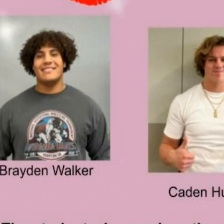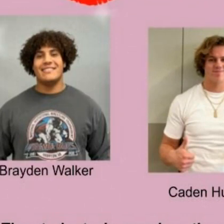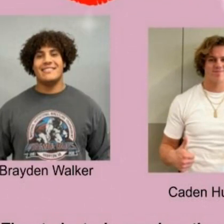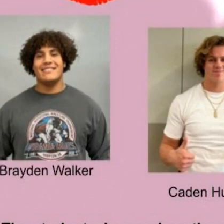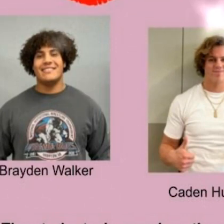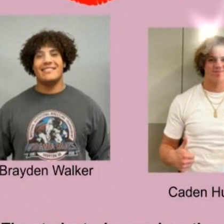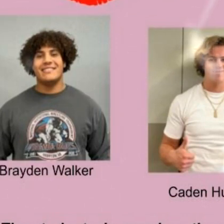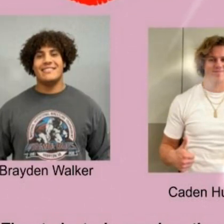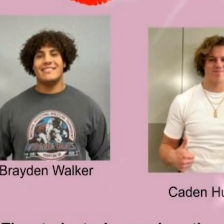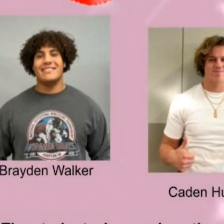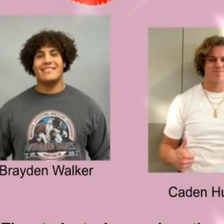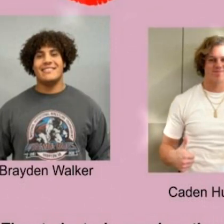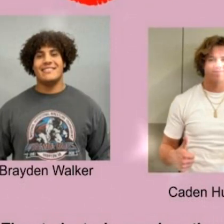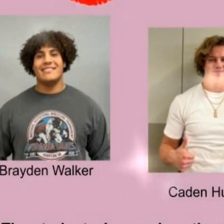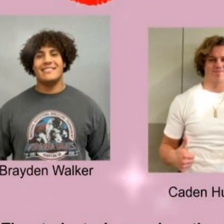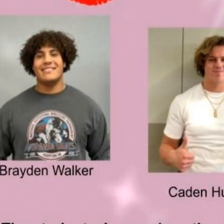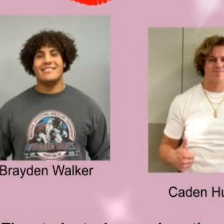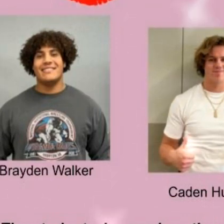We'll see you next week.